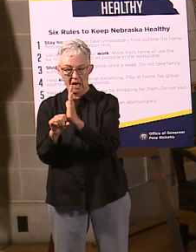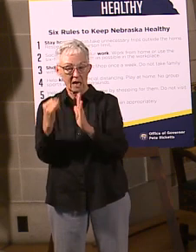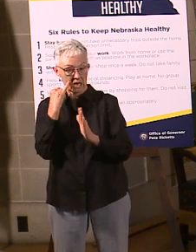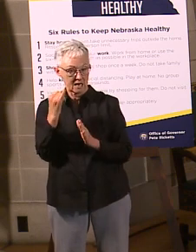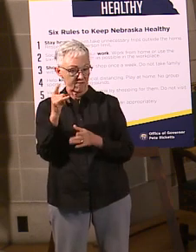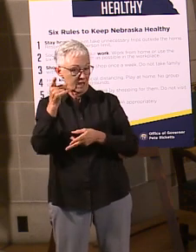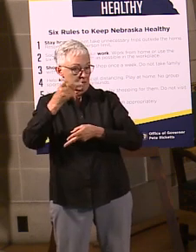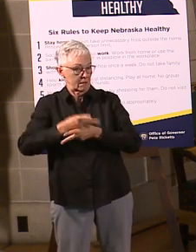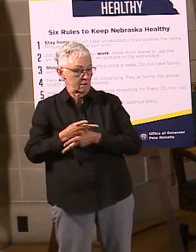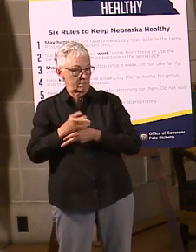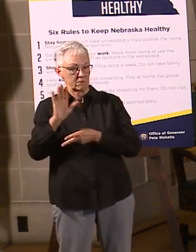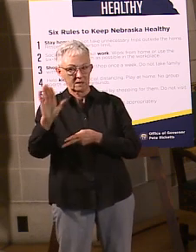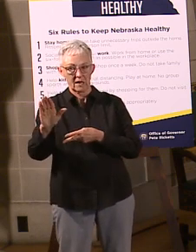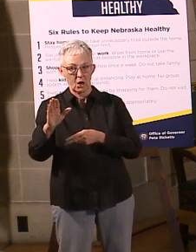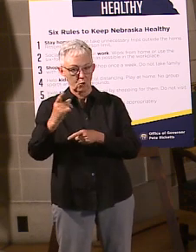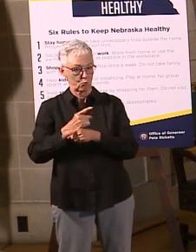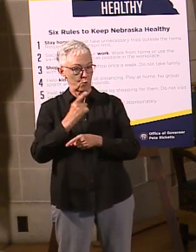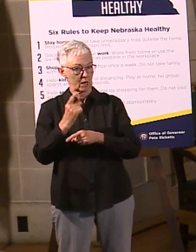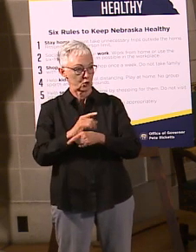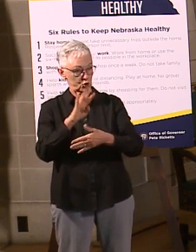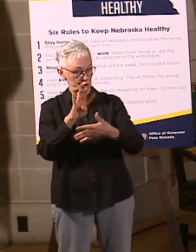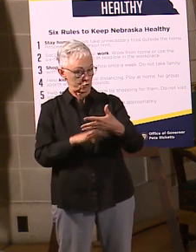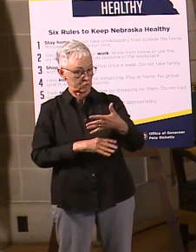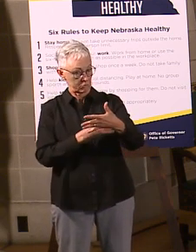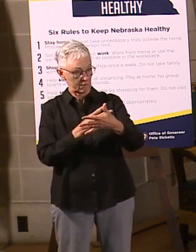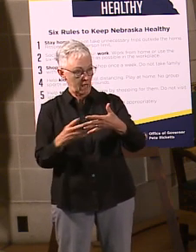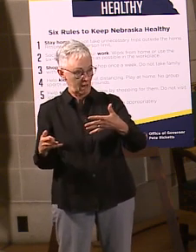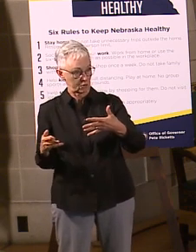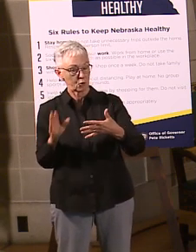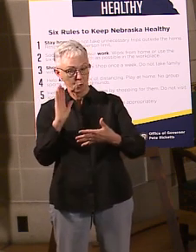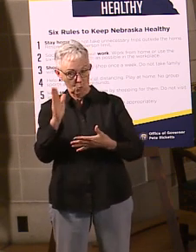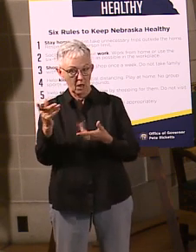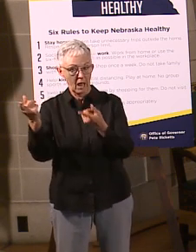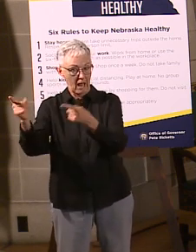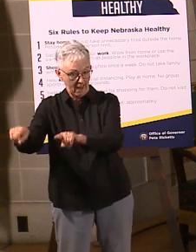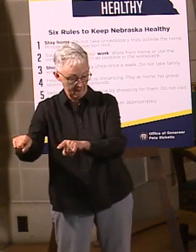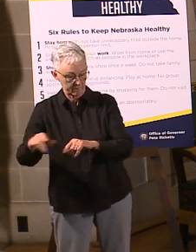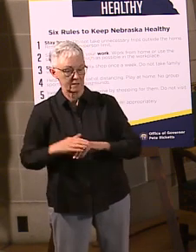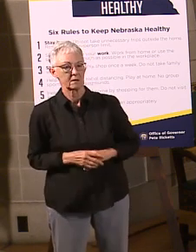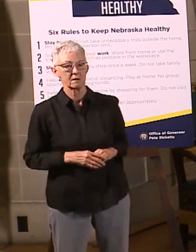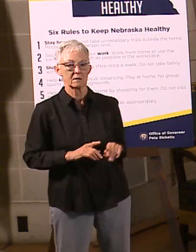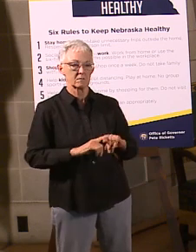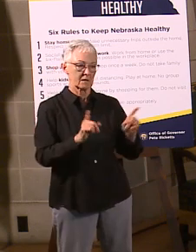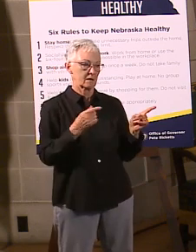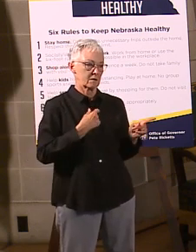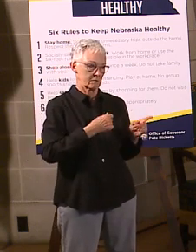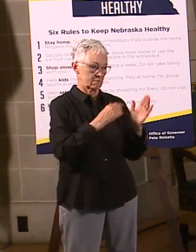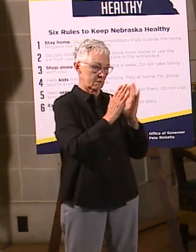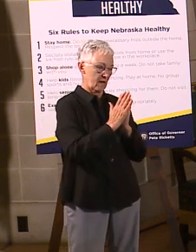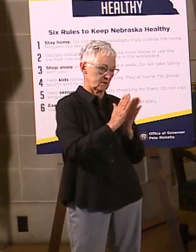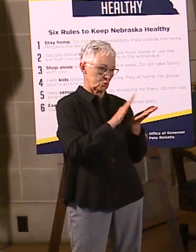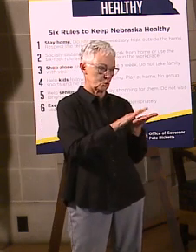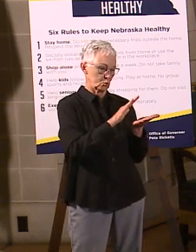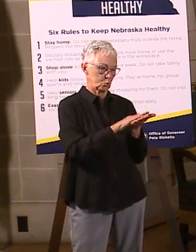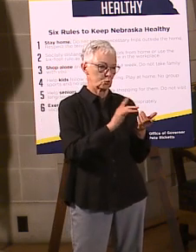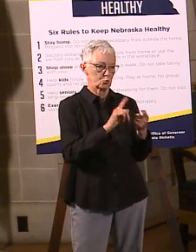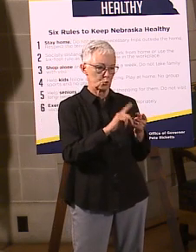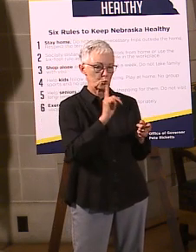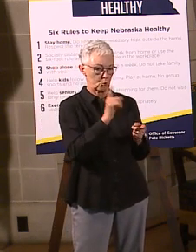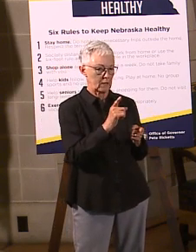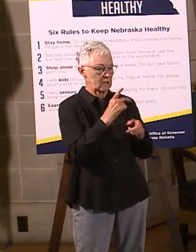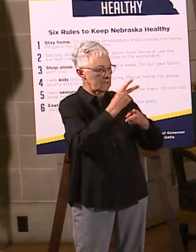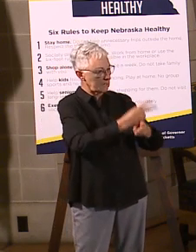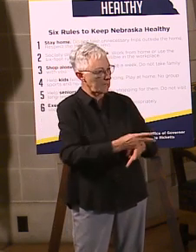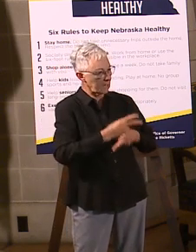regular calendar intact, and I think that's what folks are interested in. But we are also asking schools to be very thoughtful about